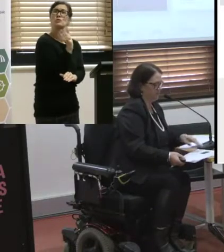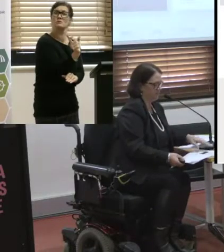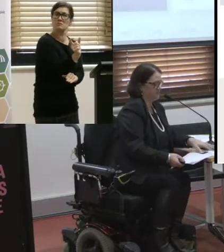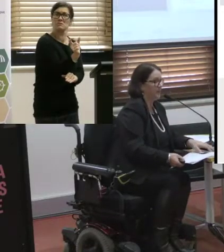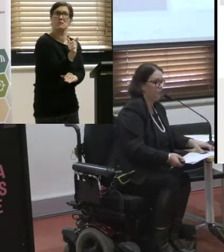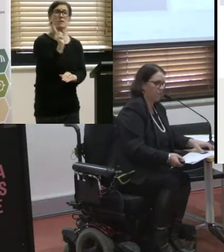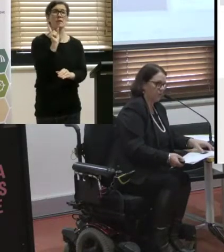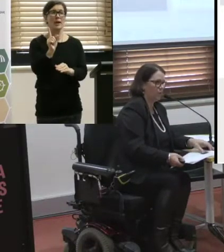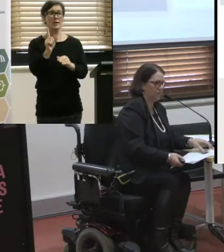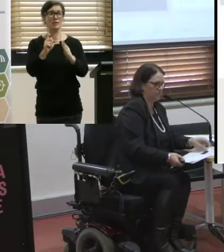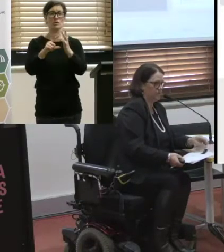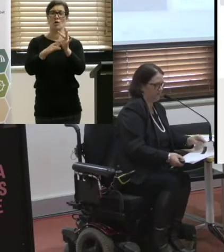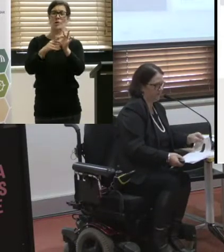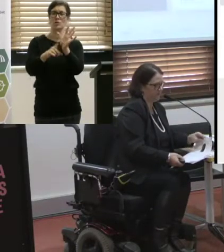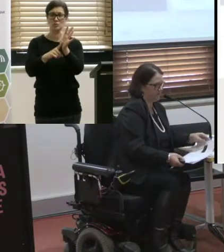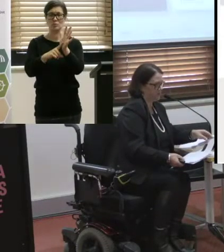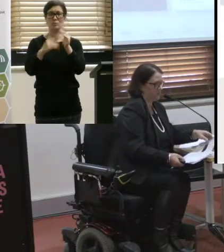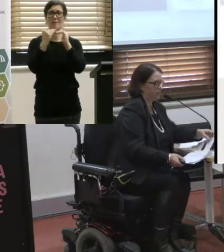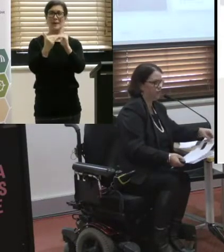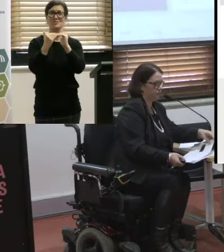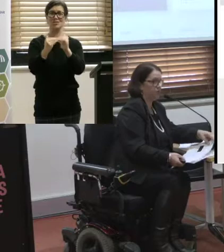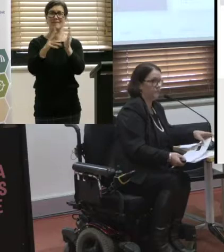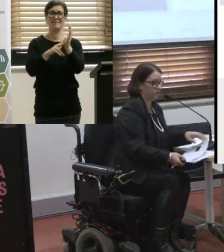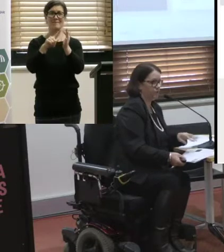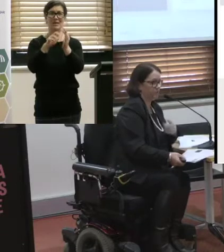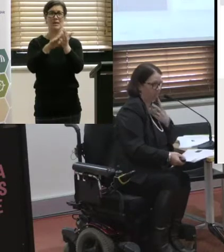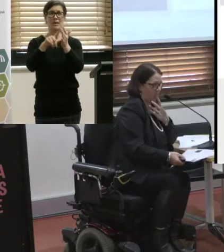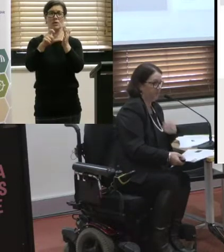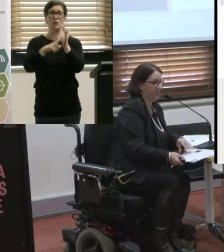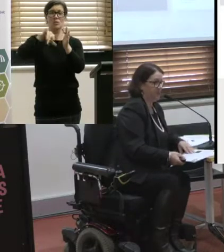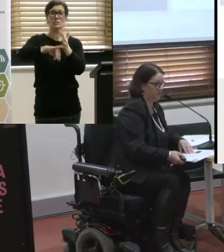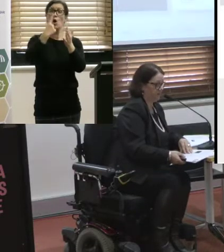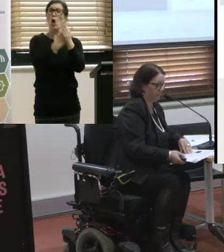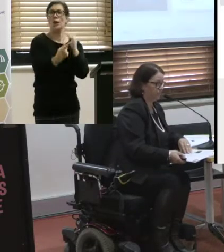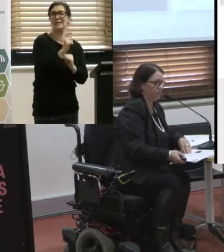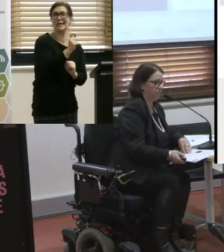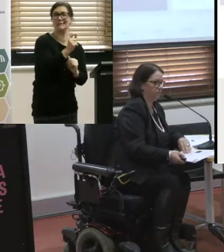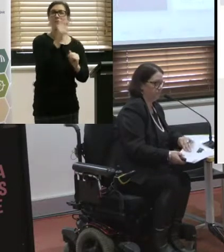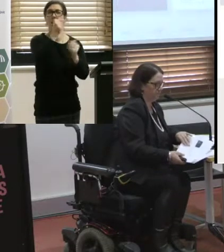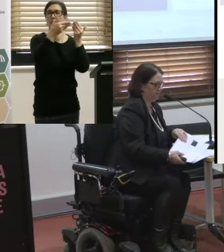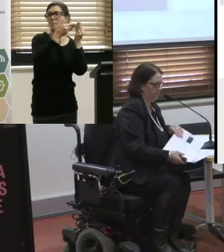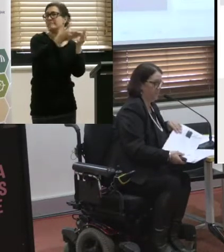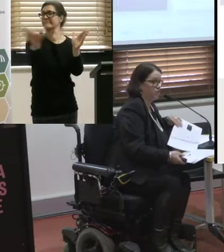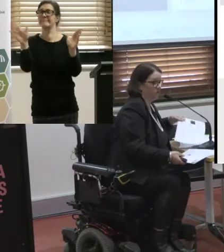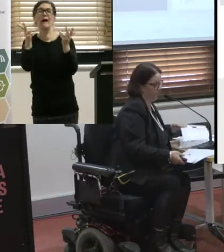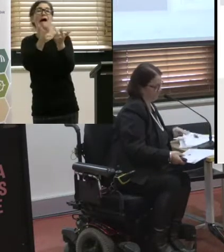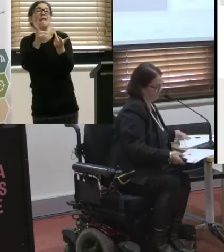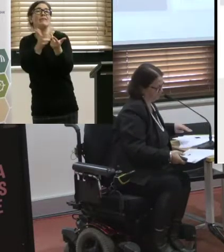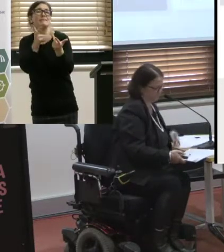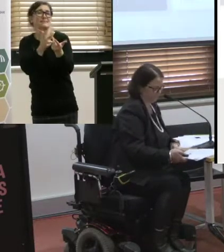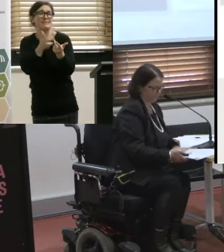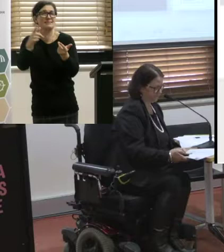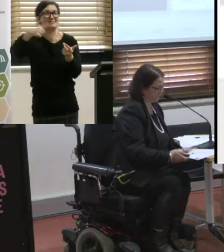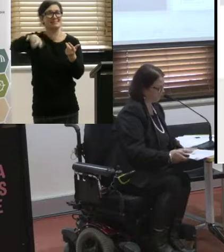Passenger Vehicles includes all vehicles that do Commercial Passenger Vehicle Passengering.